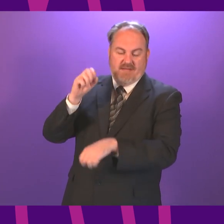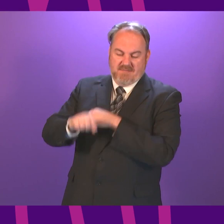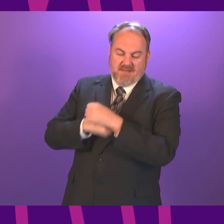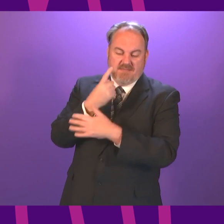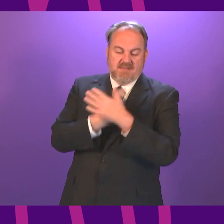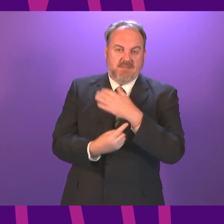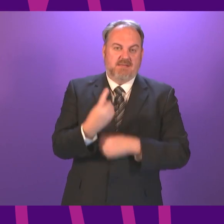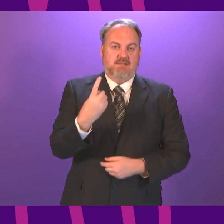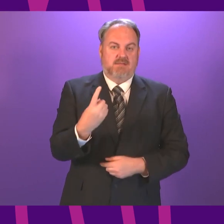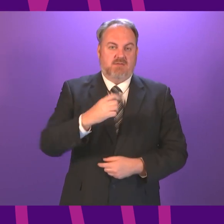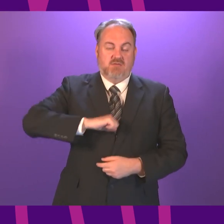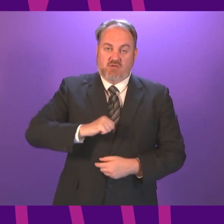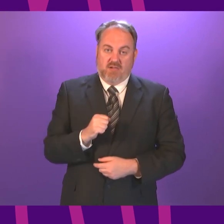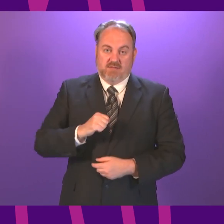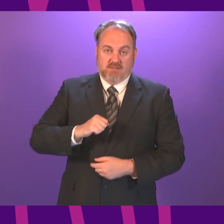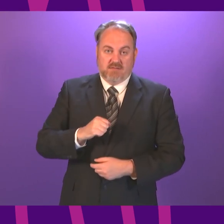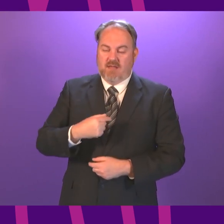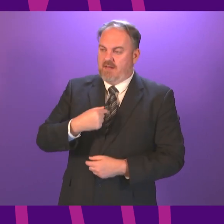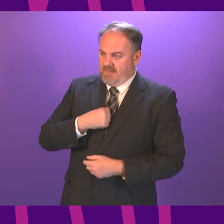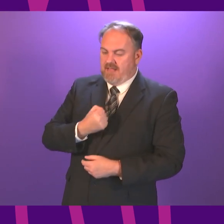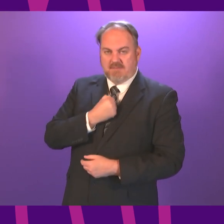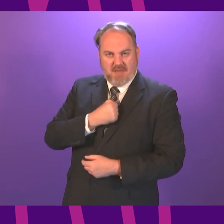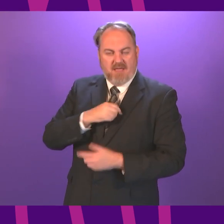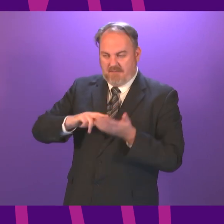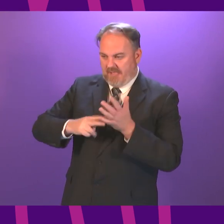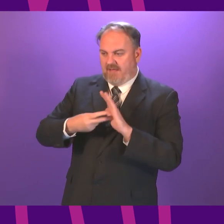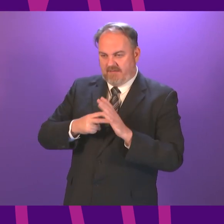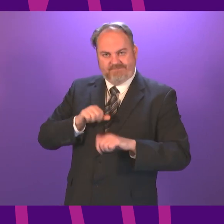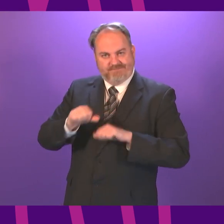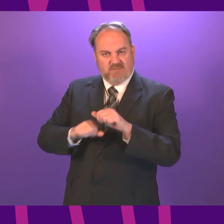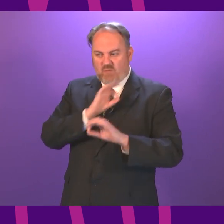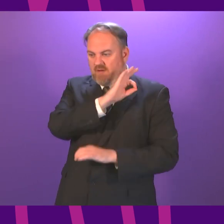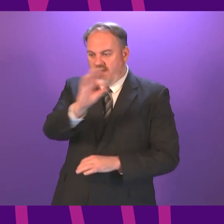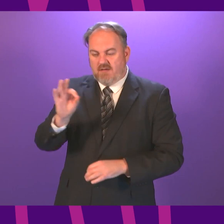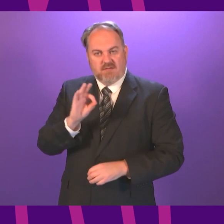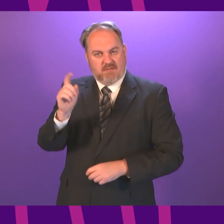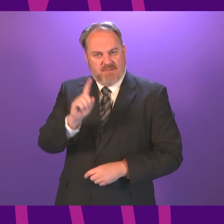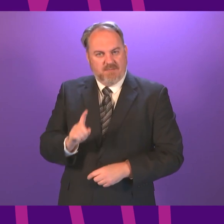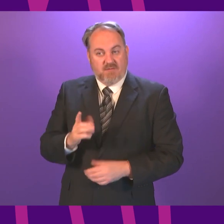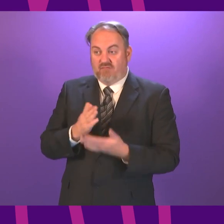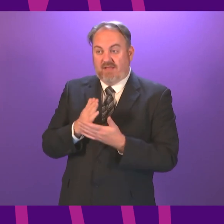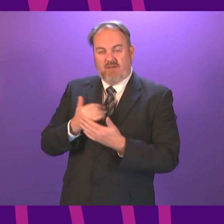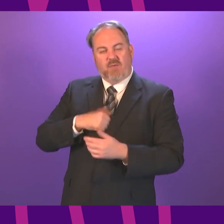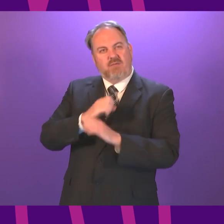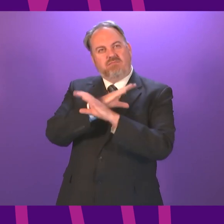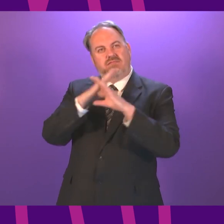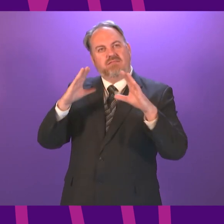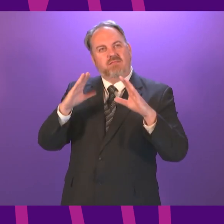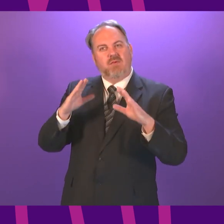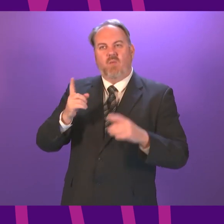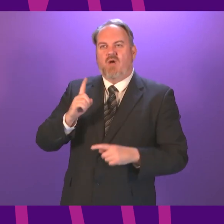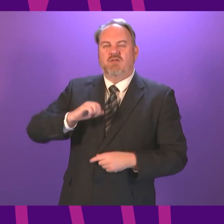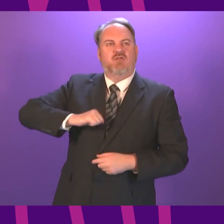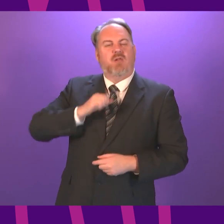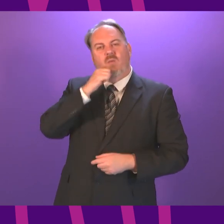absolutely will be for as long as required but as we come out of this crisis the question of what kind of country we want to be and who makes those